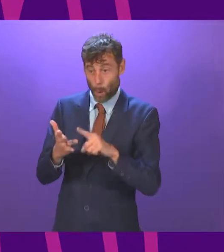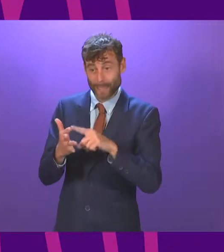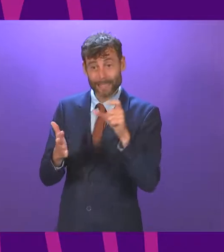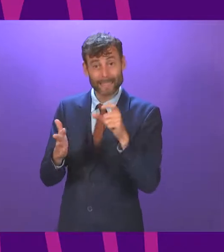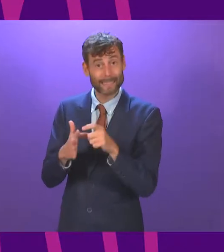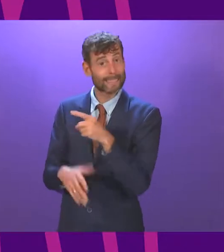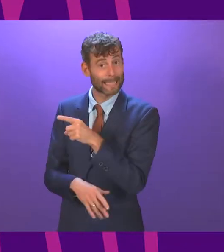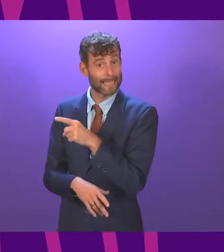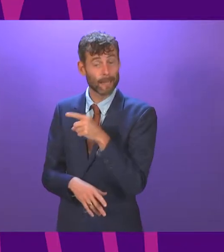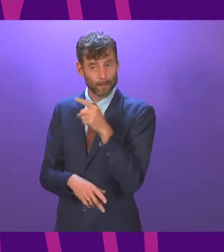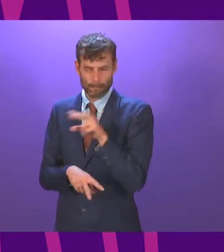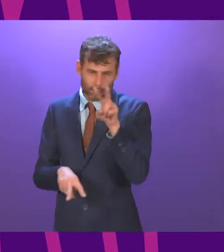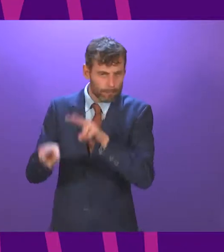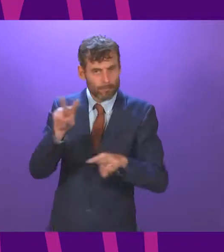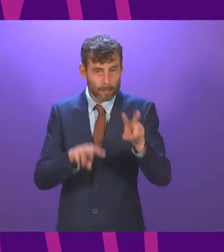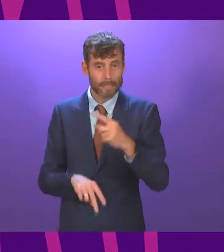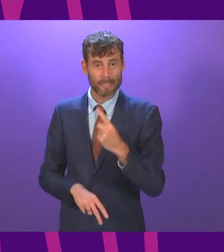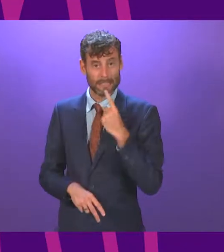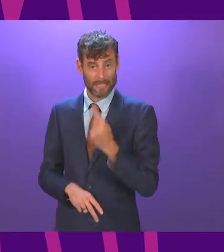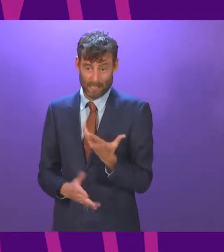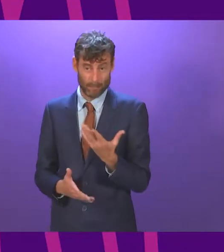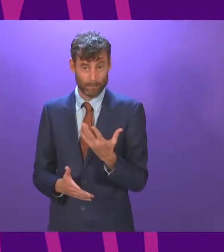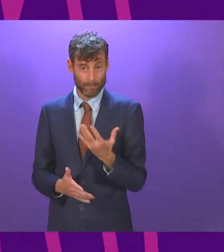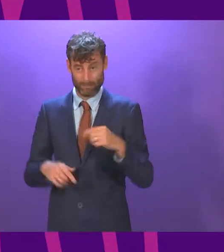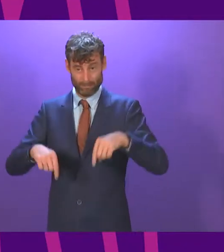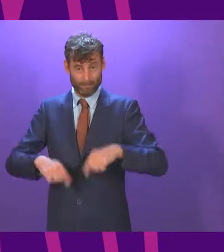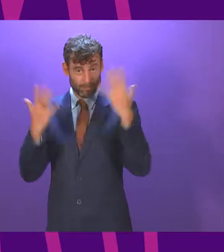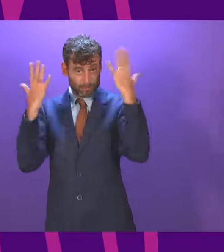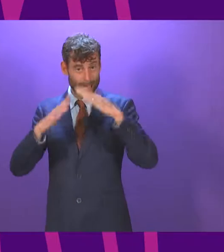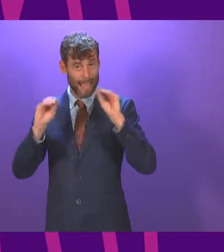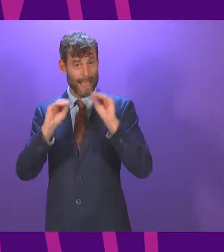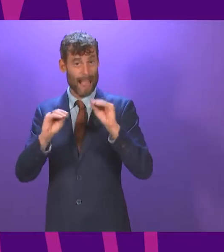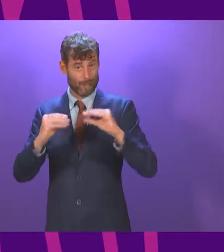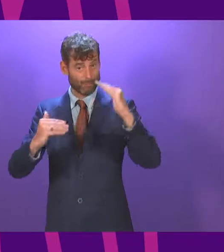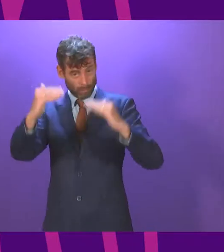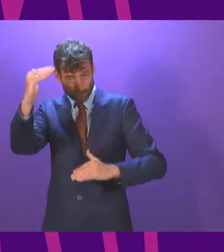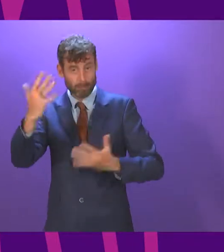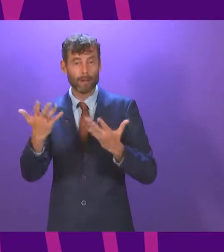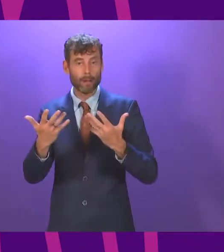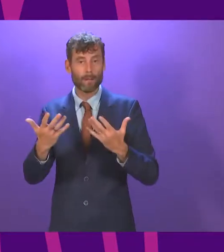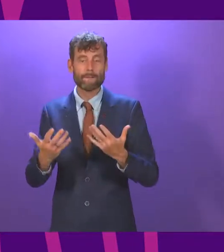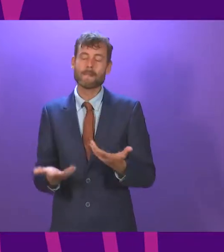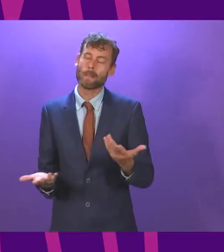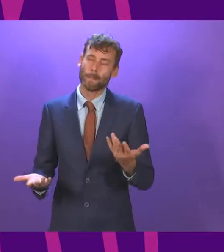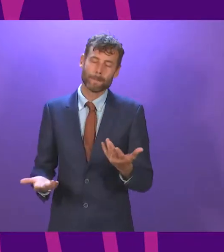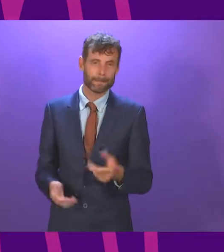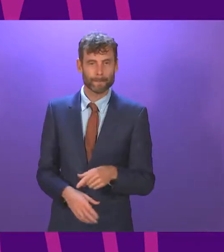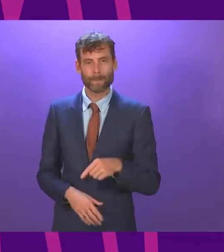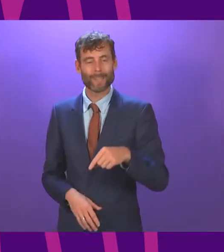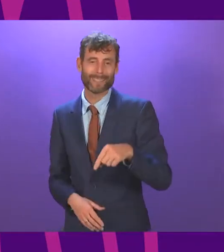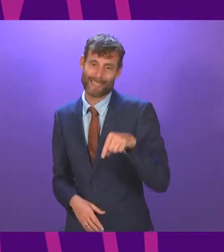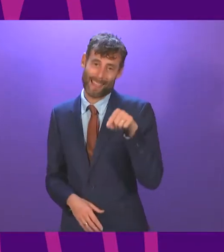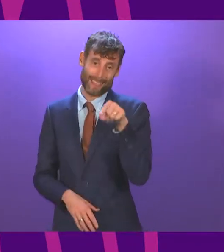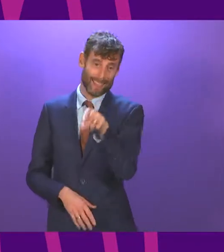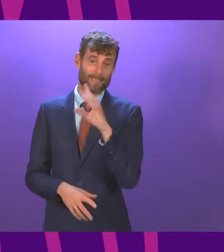educationalists and teachers have been sounding the alarm bells for years? The answer is simple. This is a